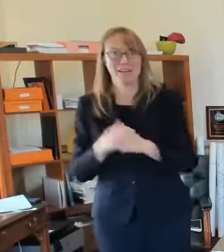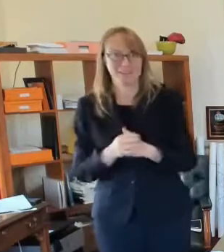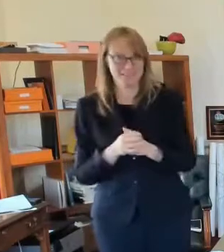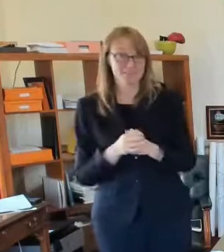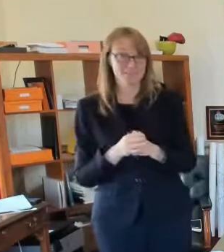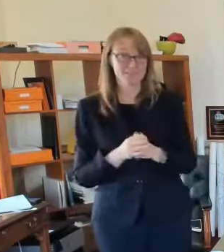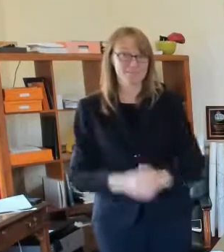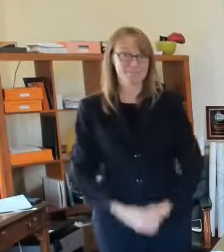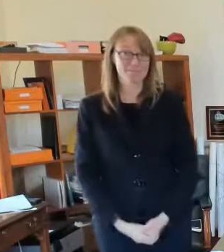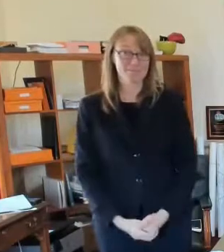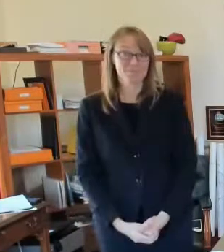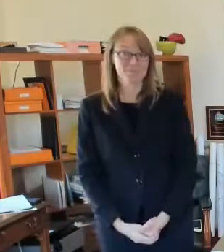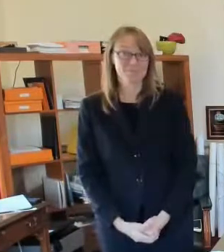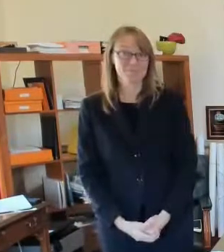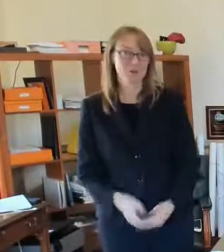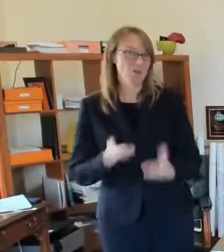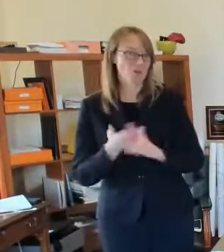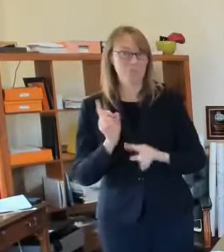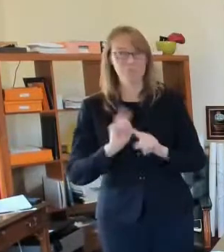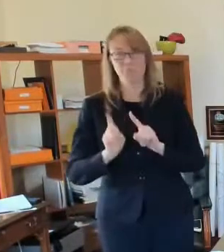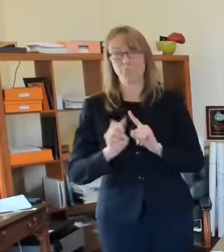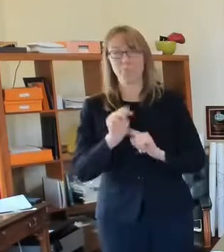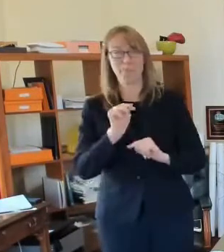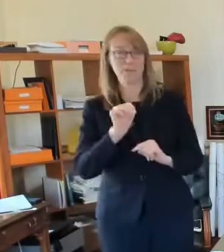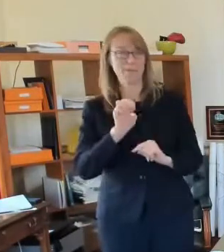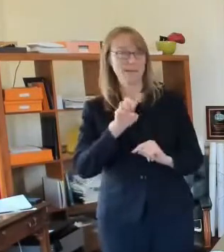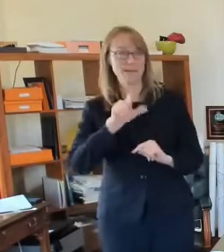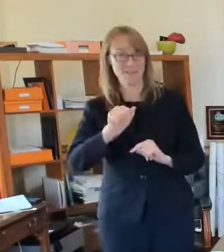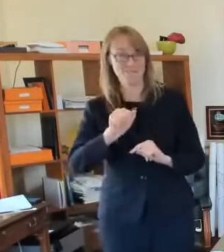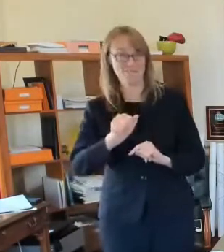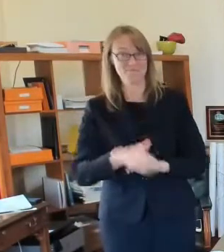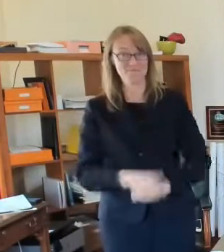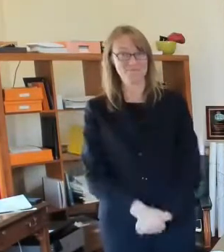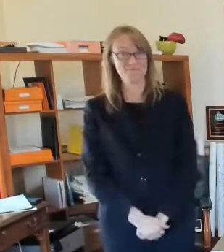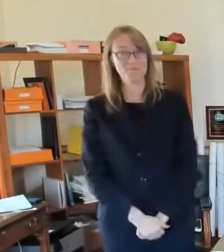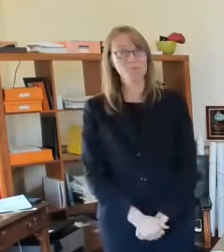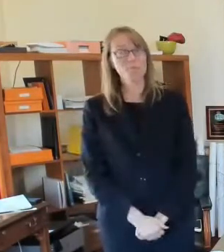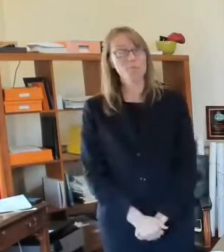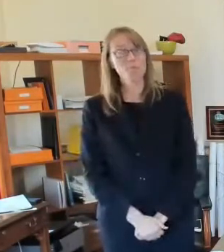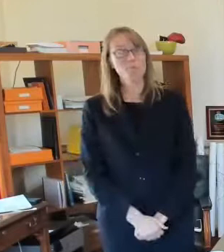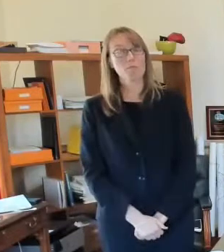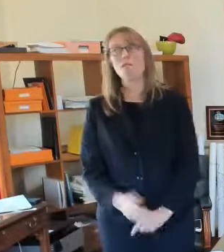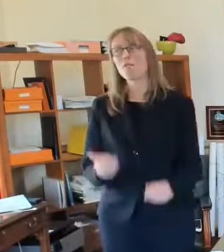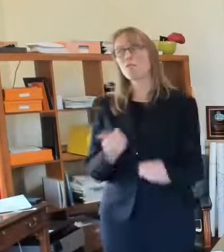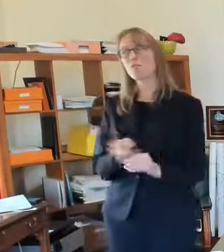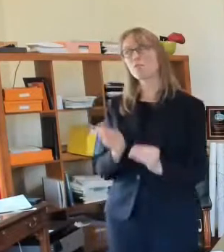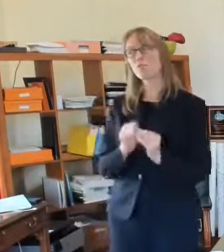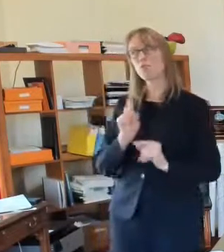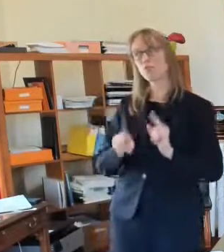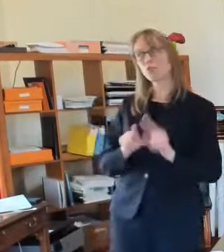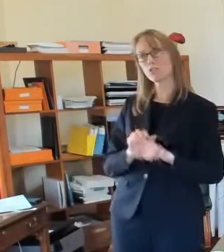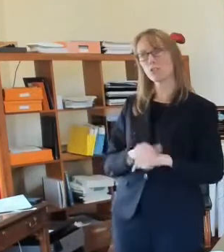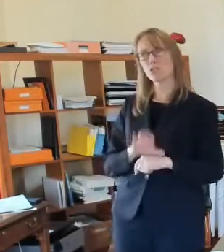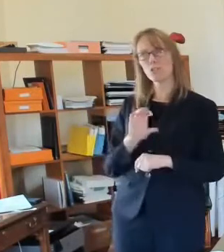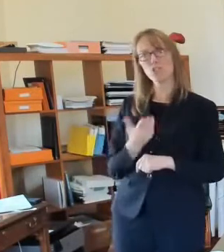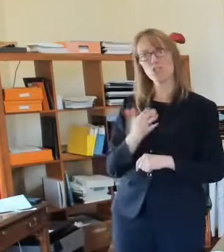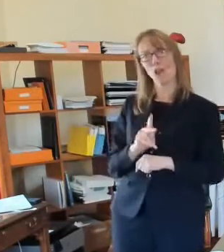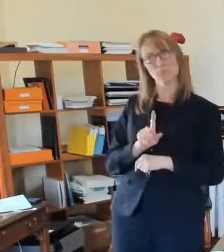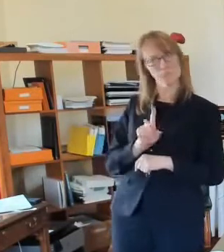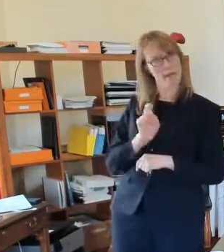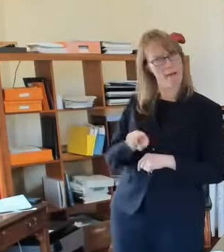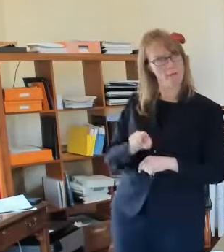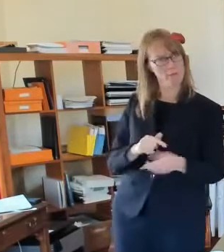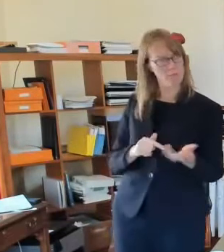streams to make sure that people know a few more questions there chuck's question is what guidelines